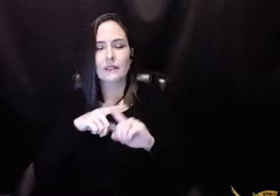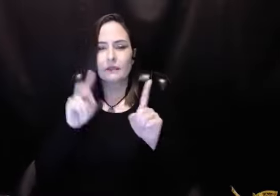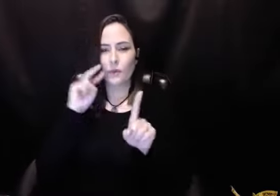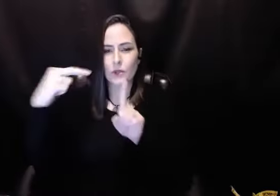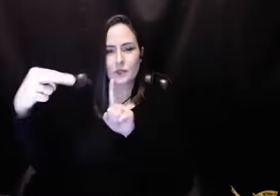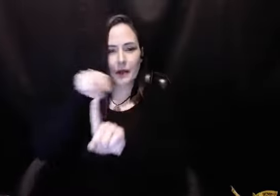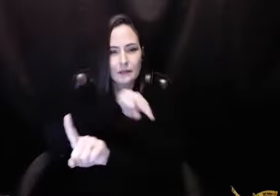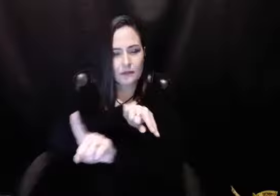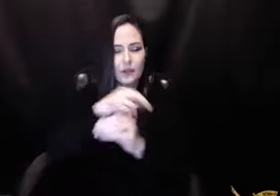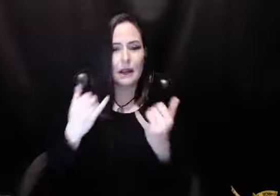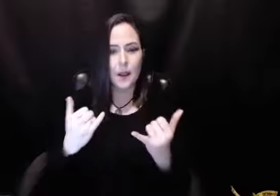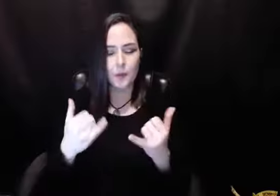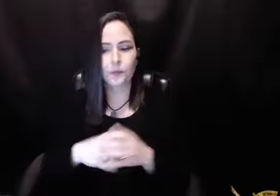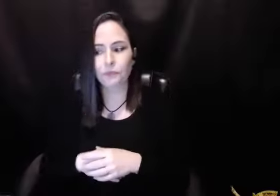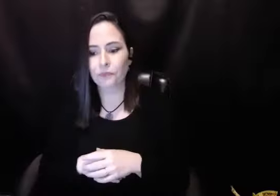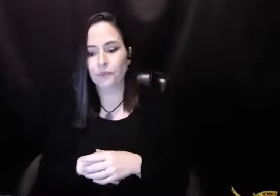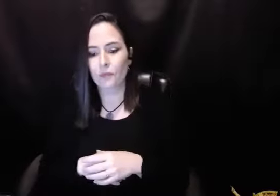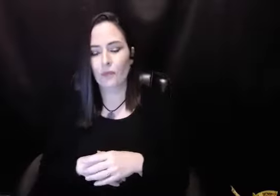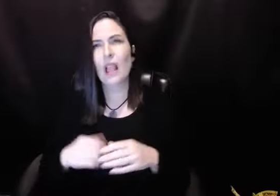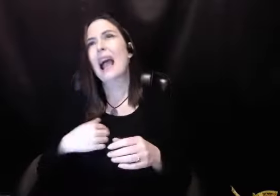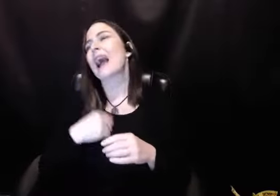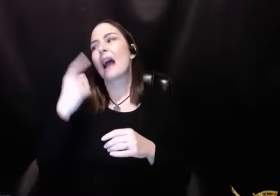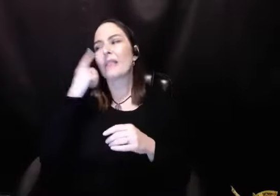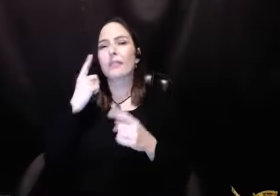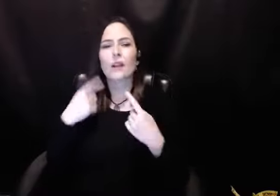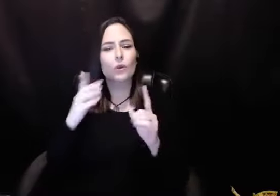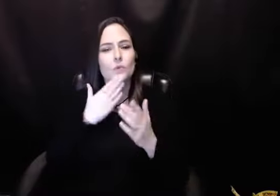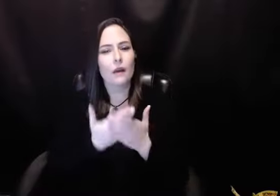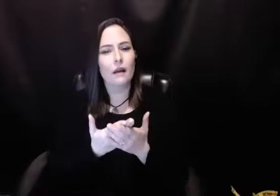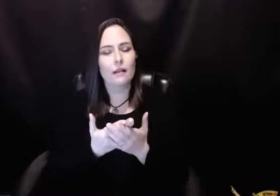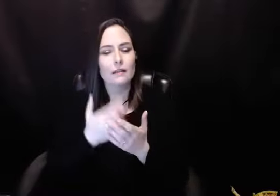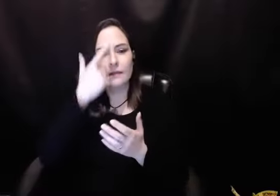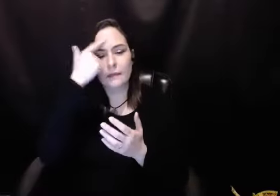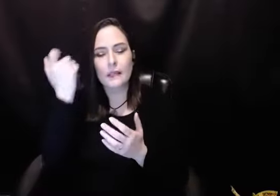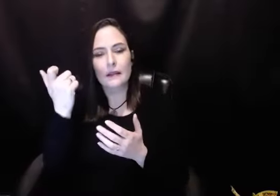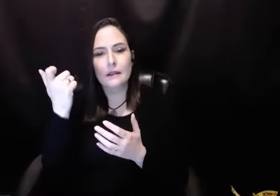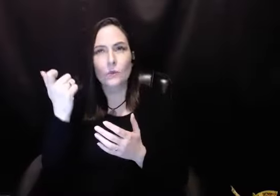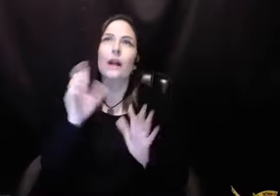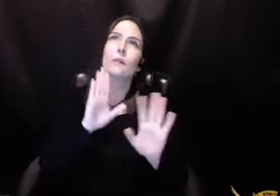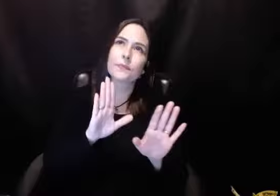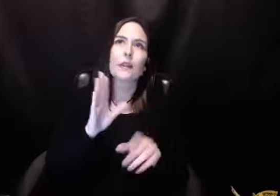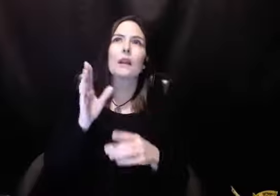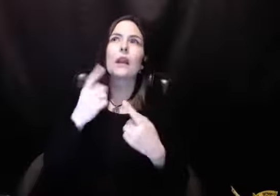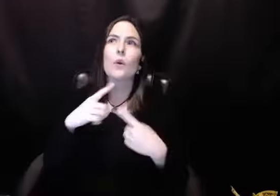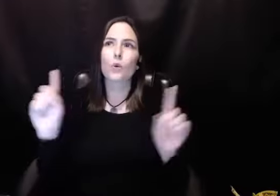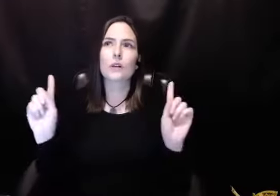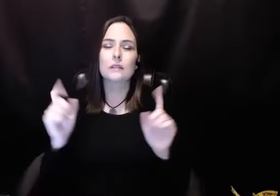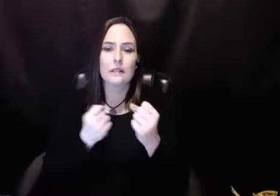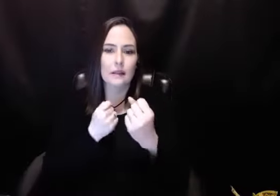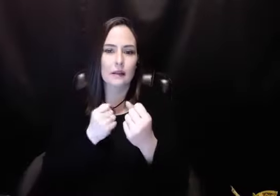many times and want to take a look at it from a different perspective. And I think it works well